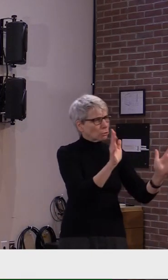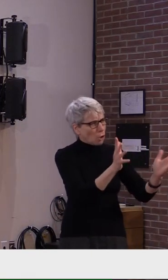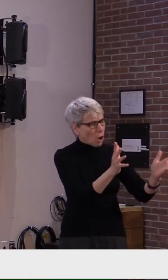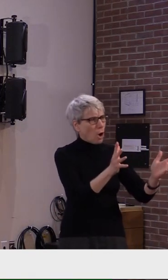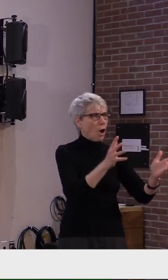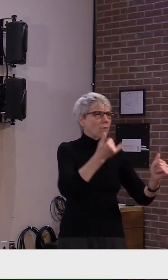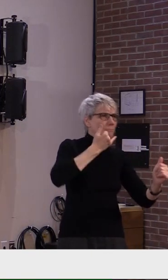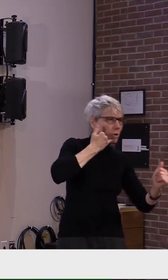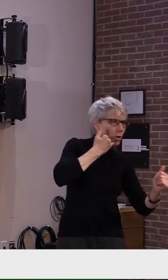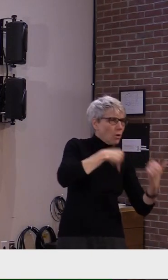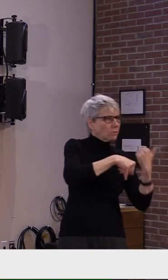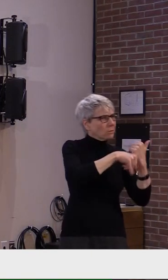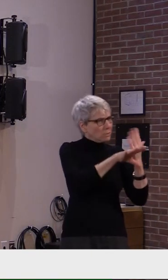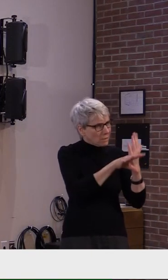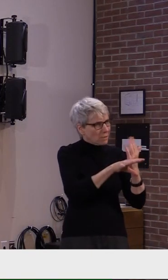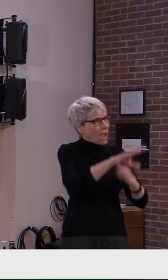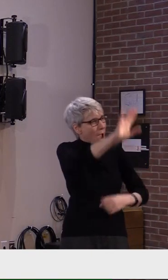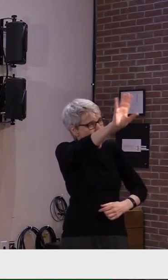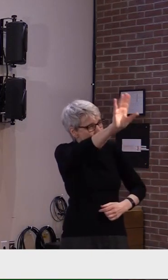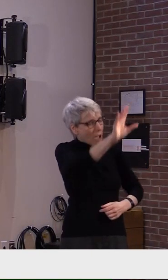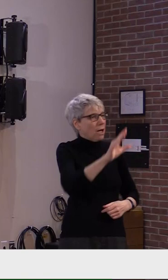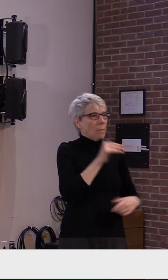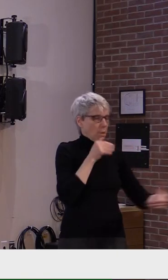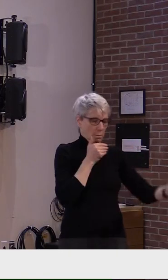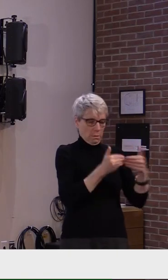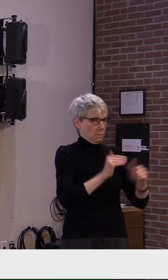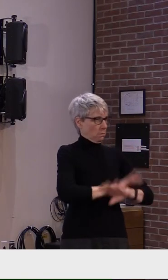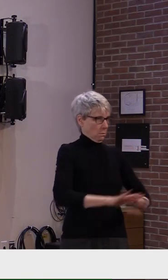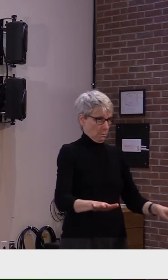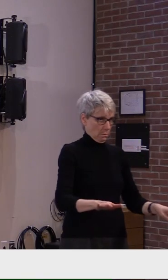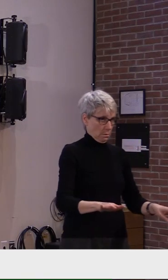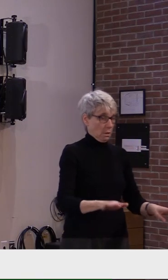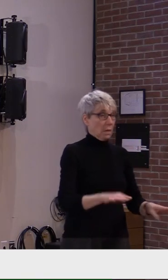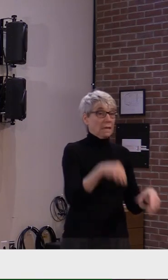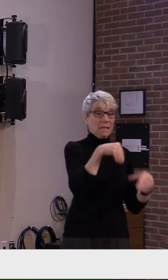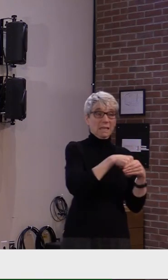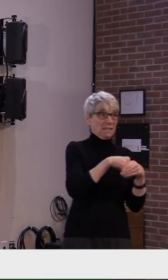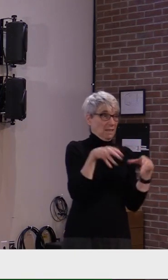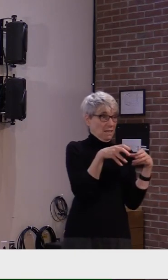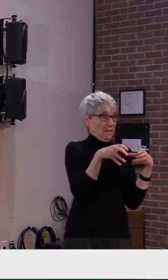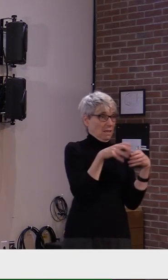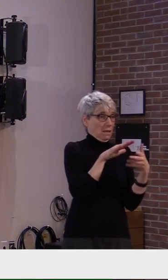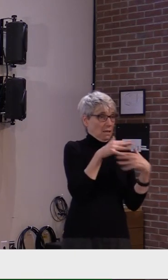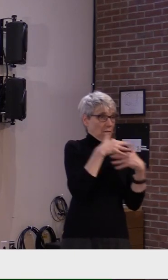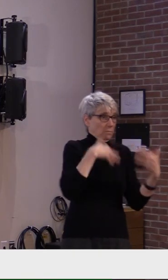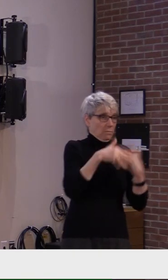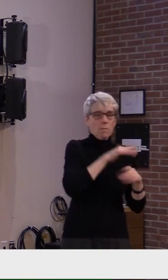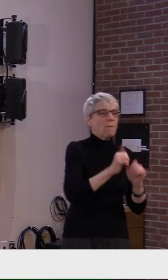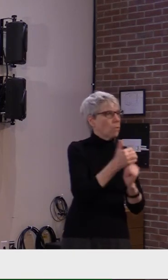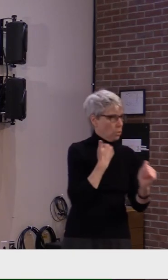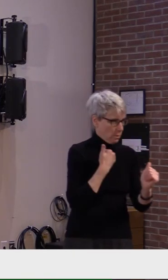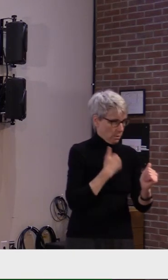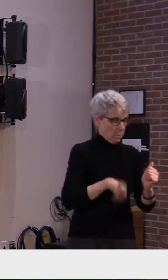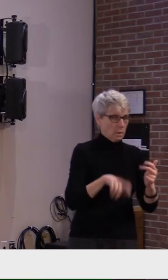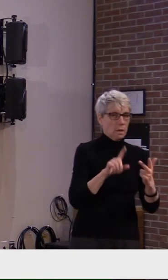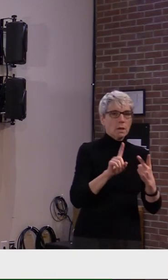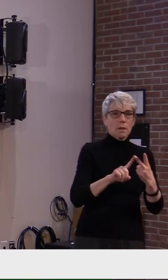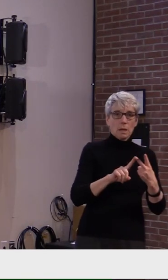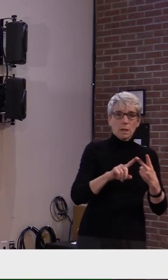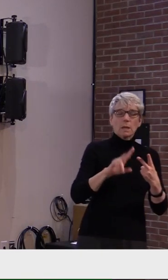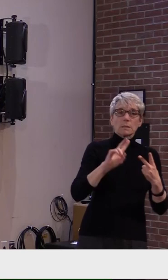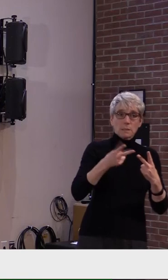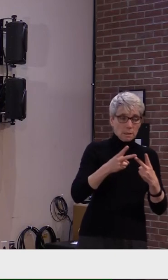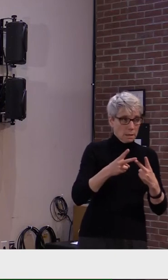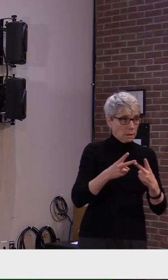avoids crowded indoor spaces. While second, we have gradually increasing numbers of Vermonters